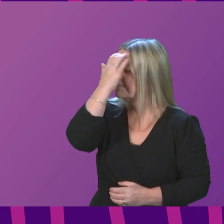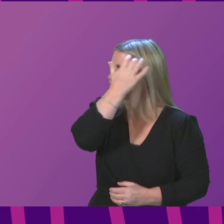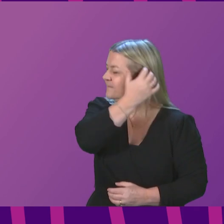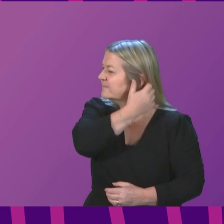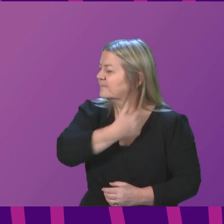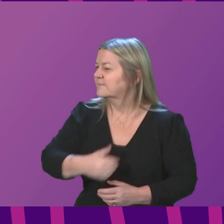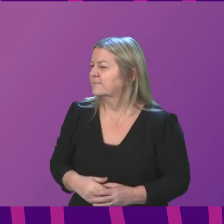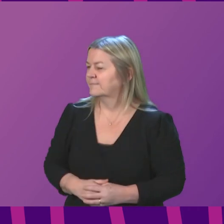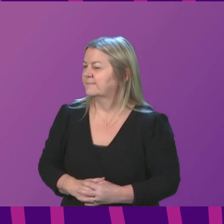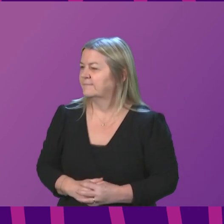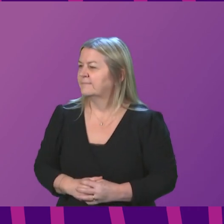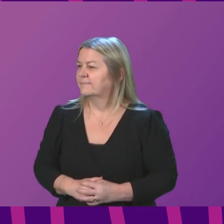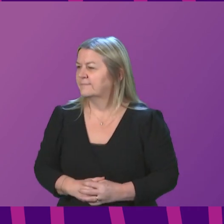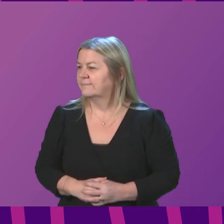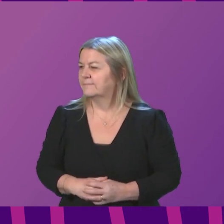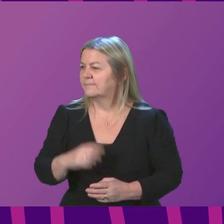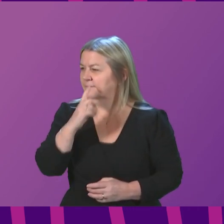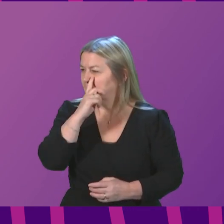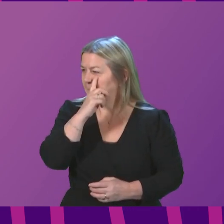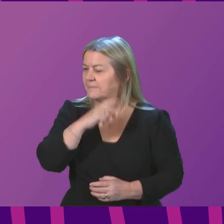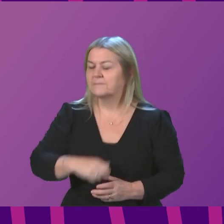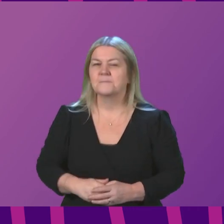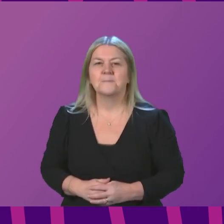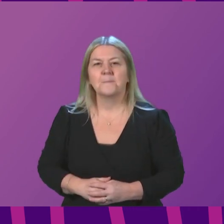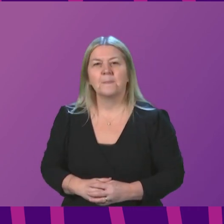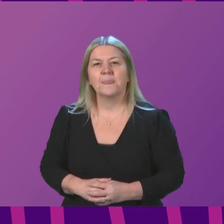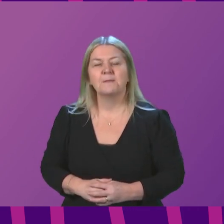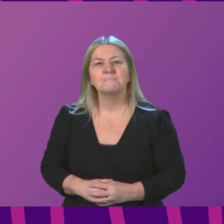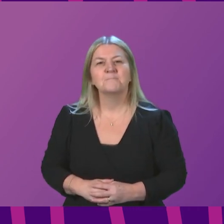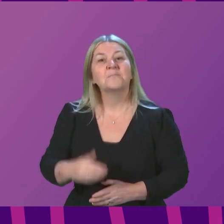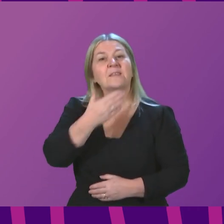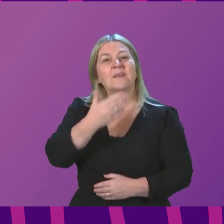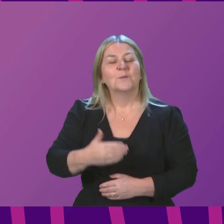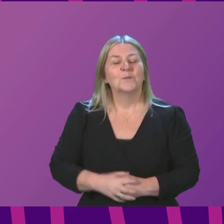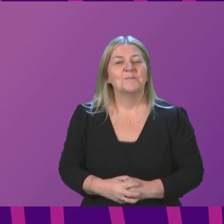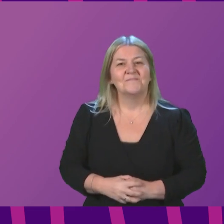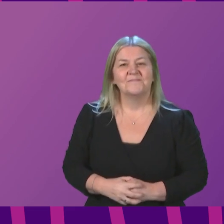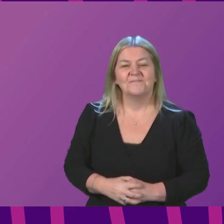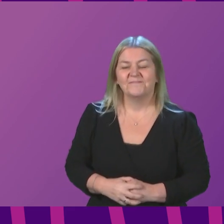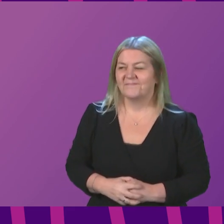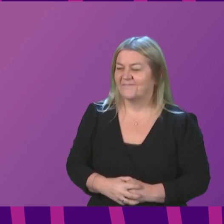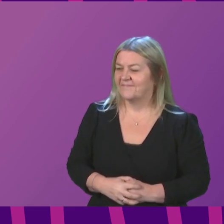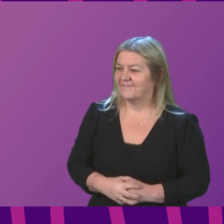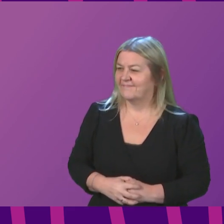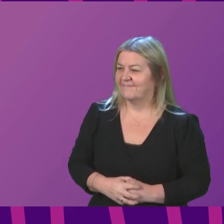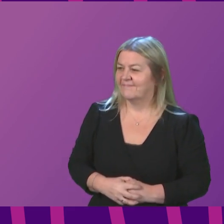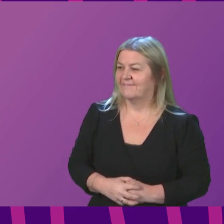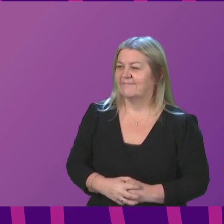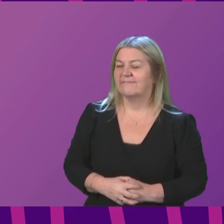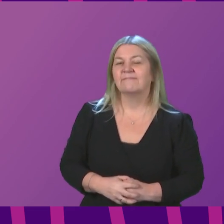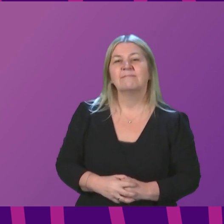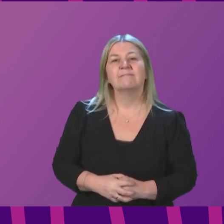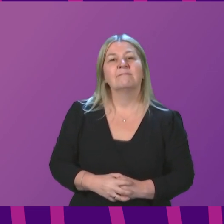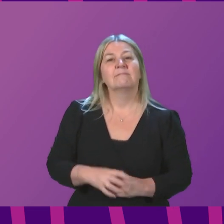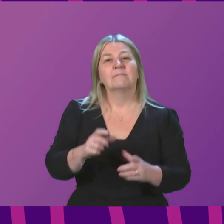followed by Sandesh Gulhani. Sandesh Gulhani, Thank you, Poseidon Officer. Given the 23 December